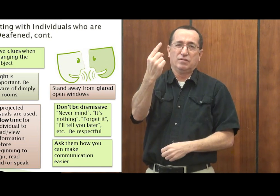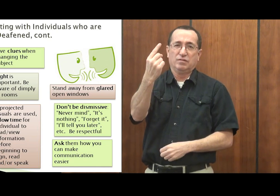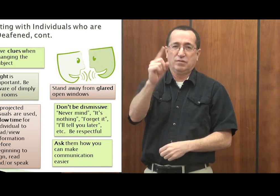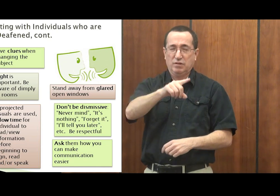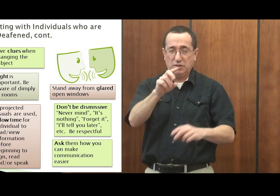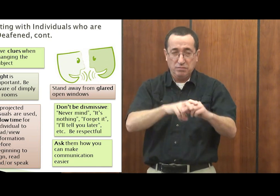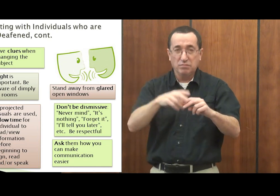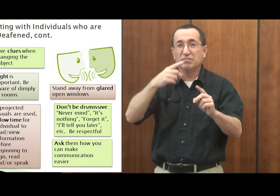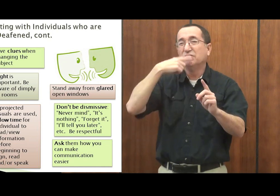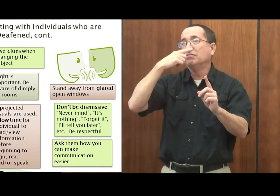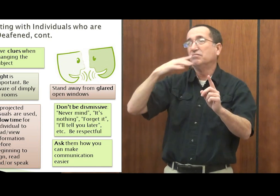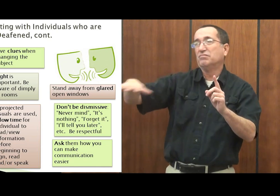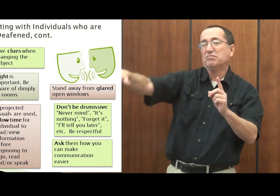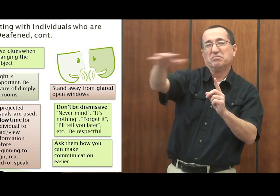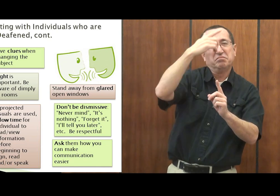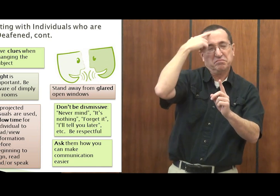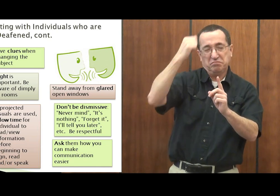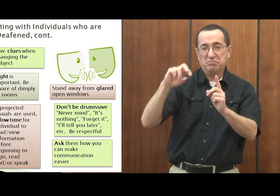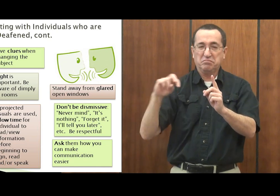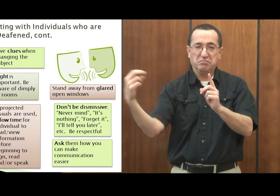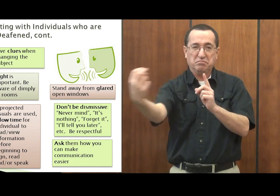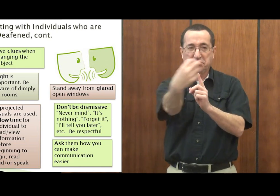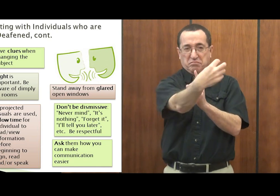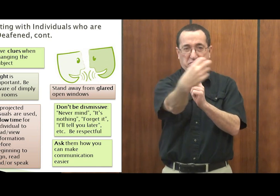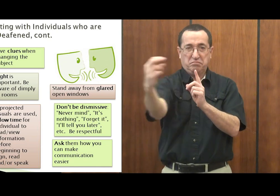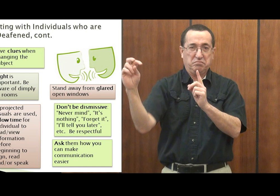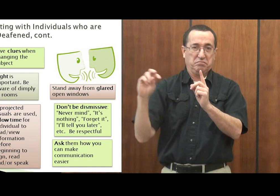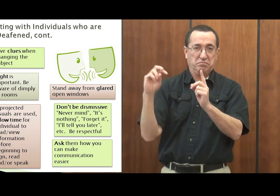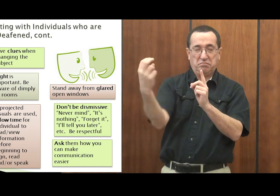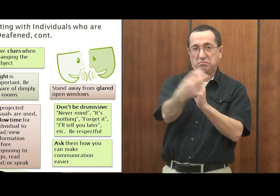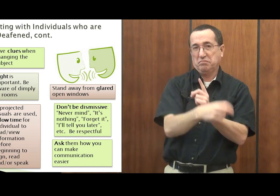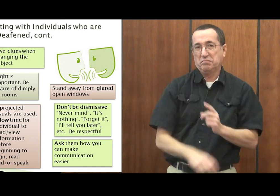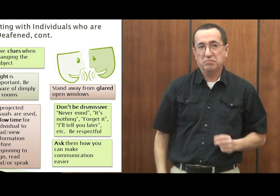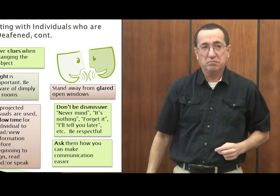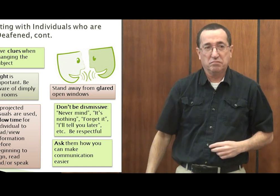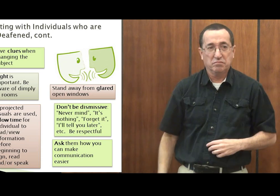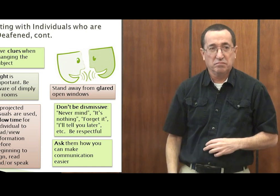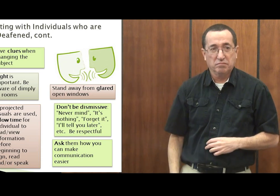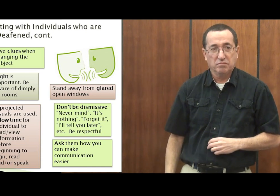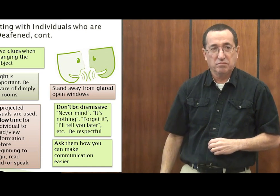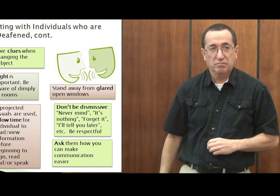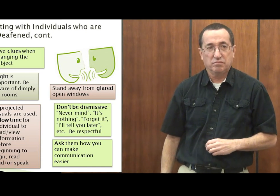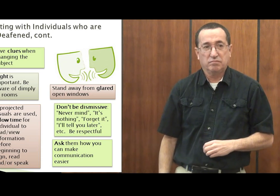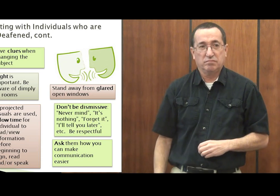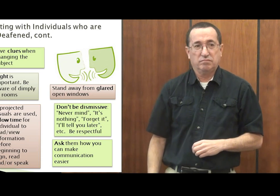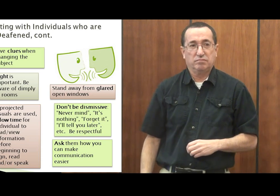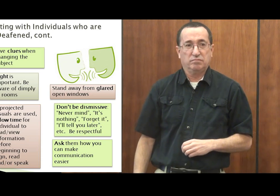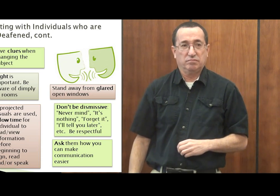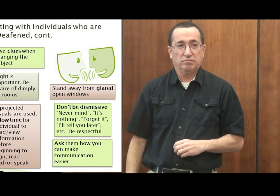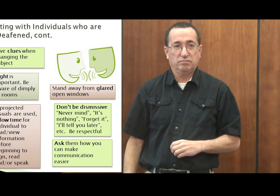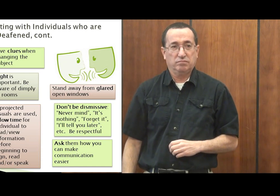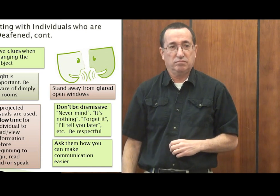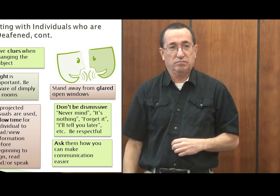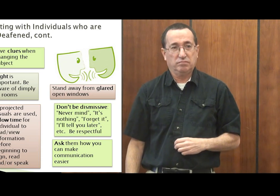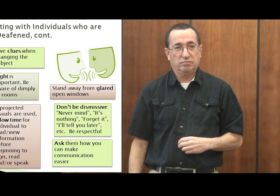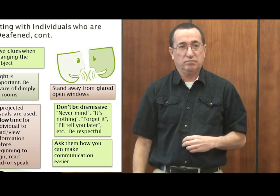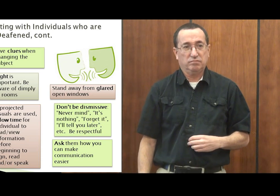sight clear